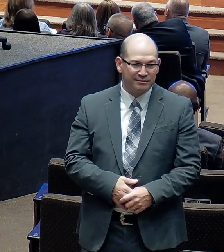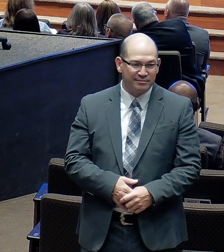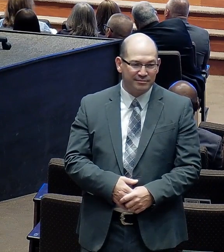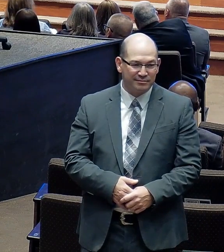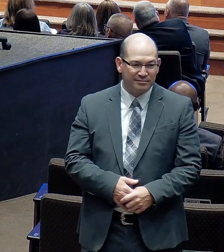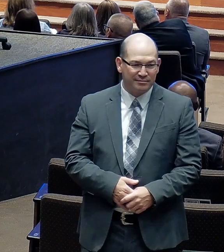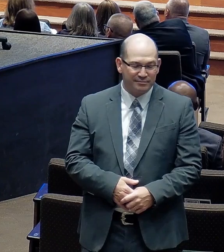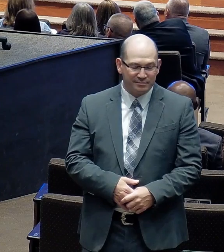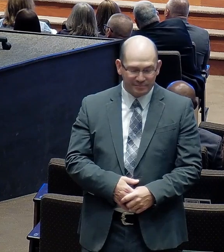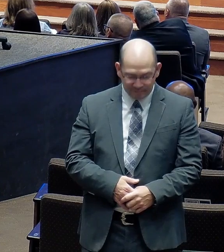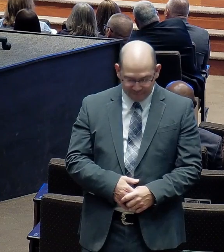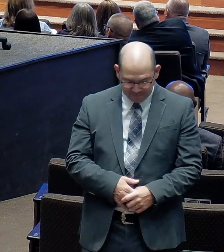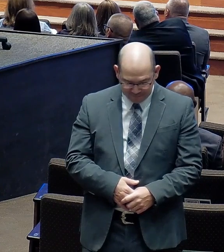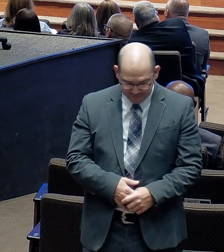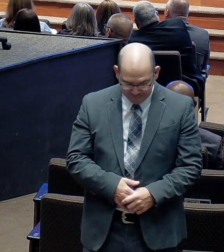Our church. Has had a great past.